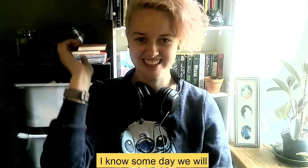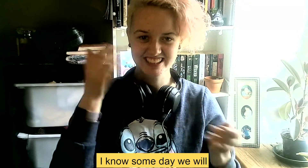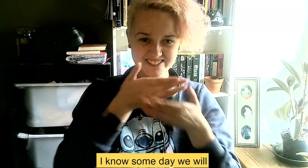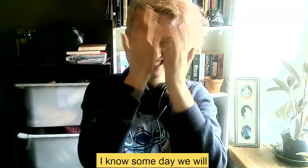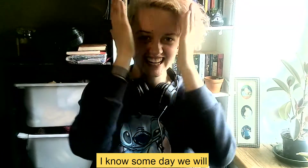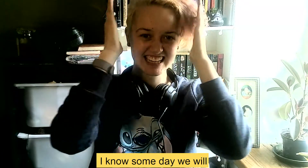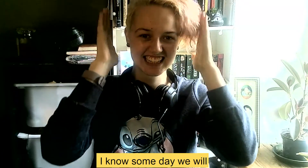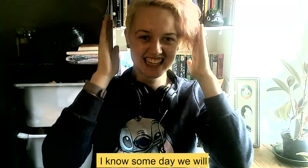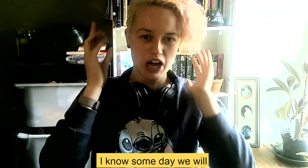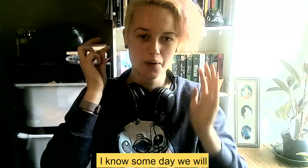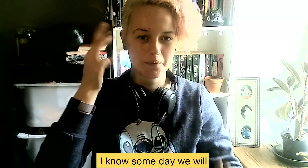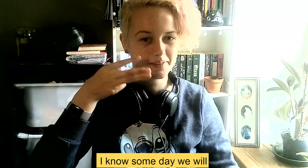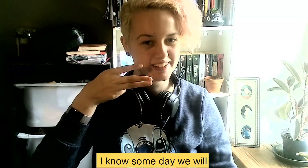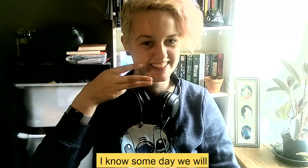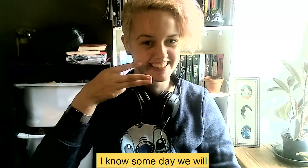someday we will.